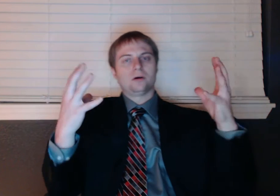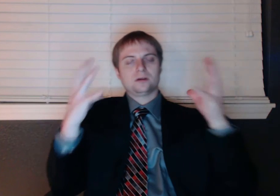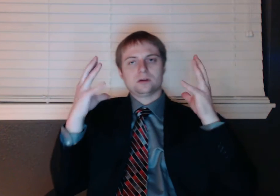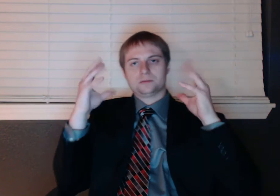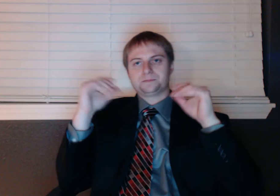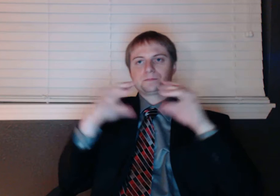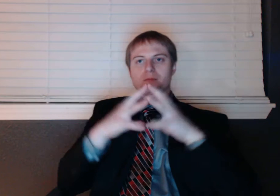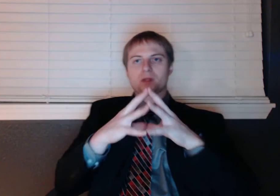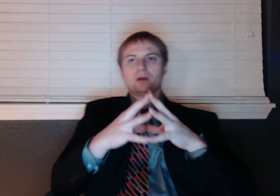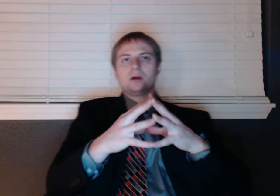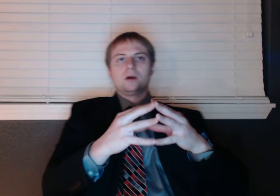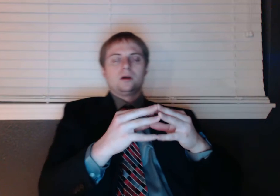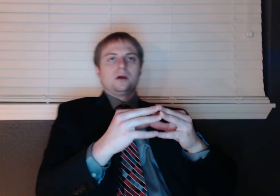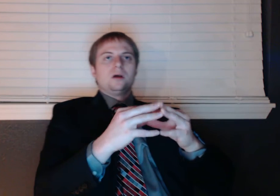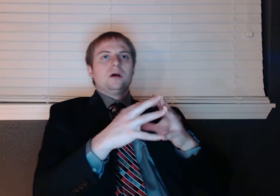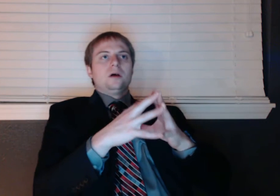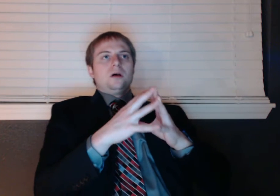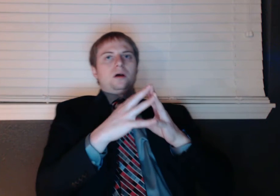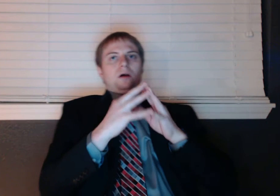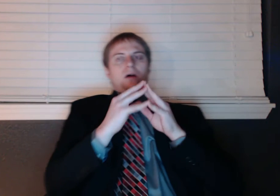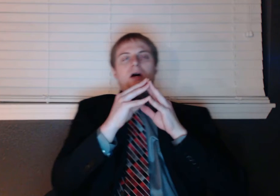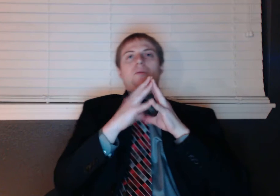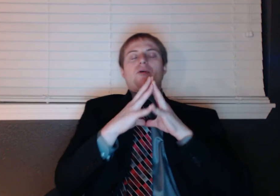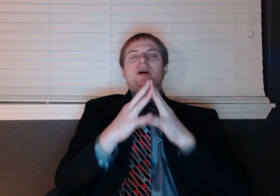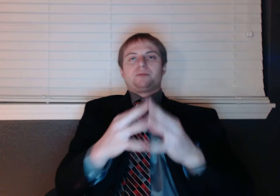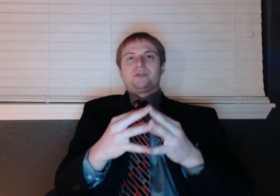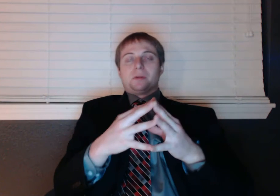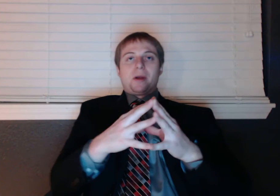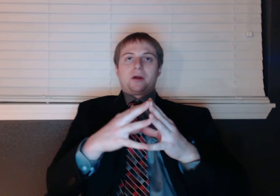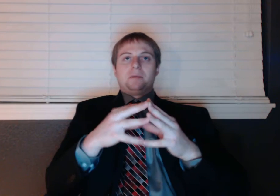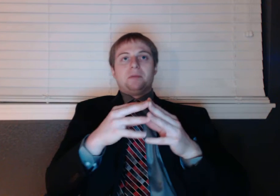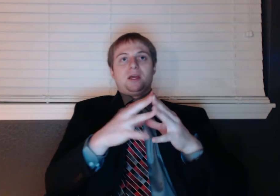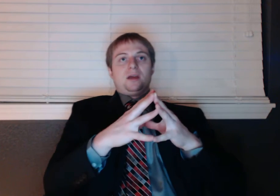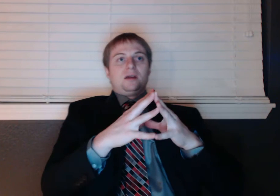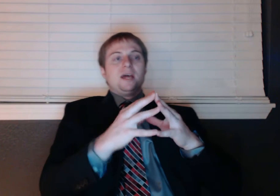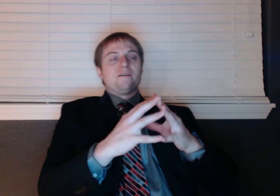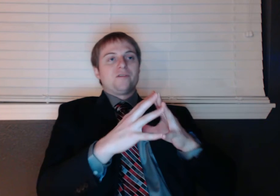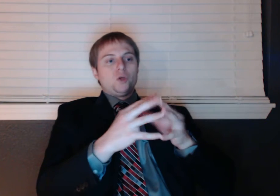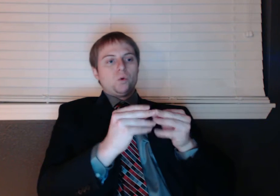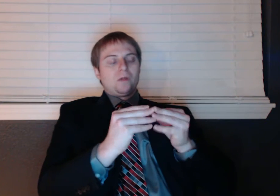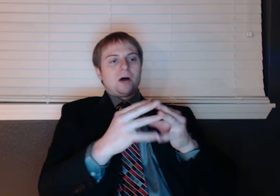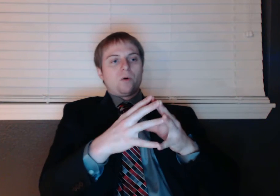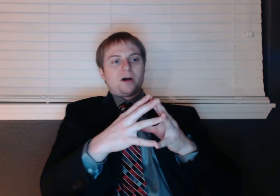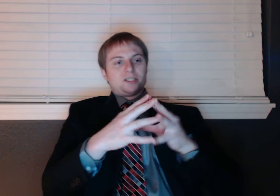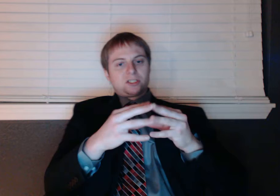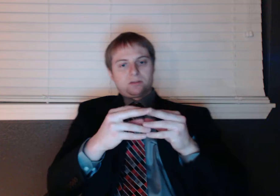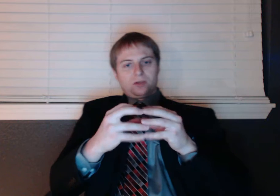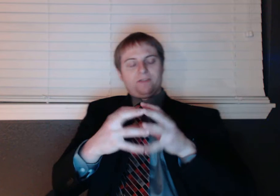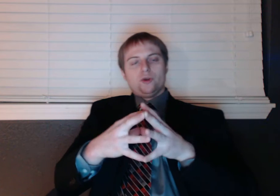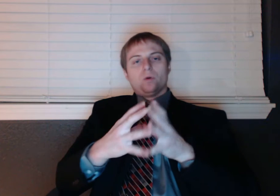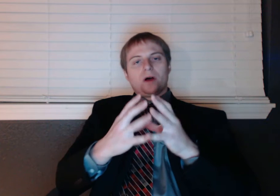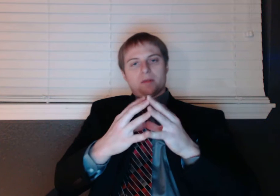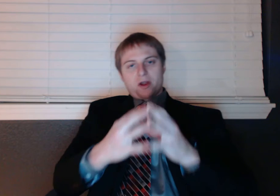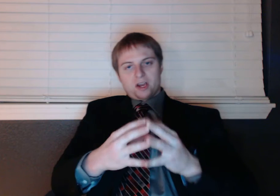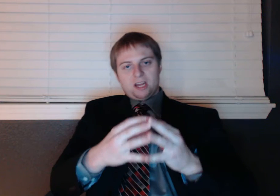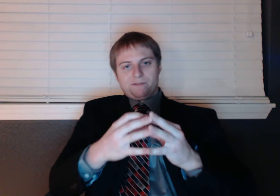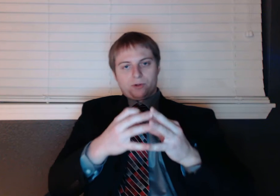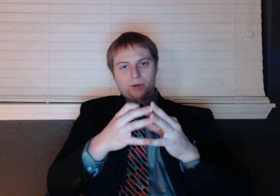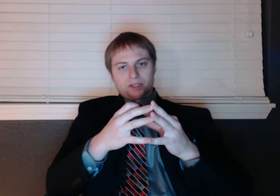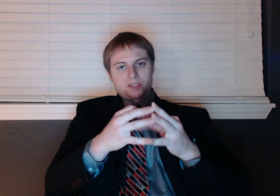how prosperous America can be if you allow us, if you allow the American influence